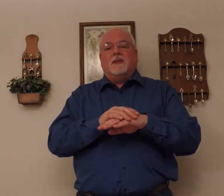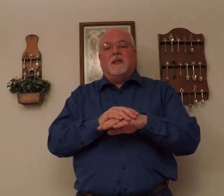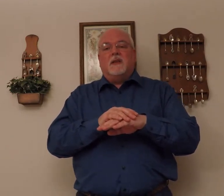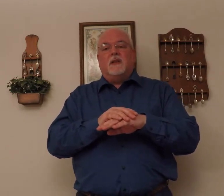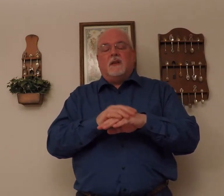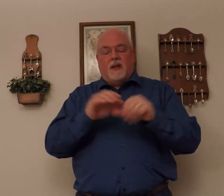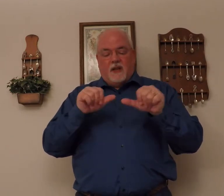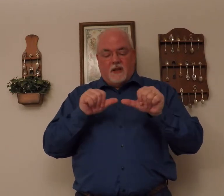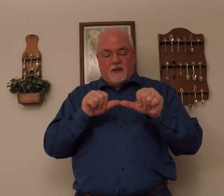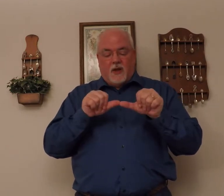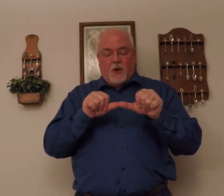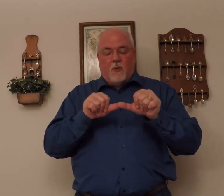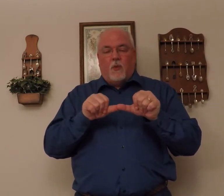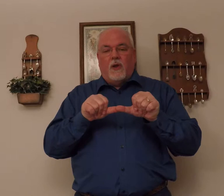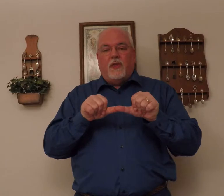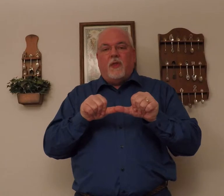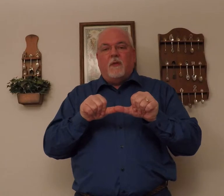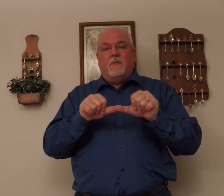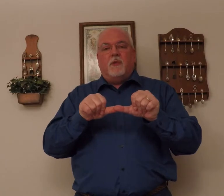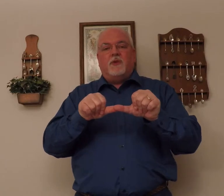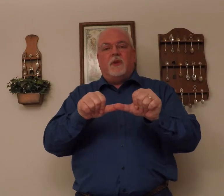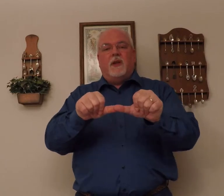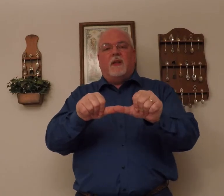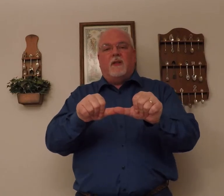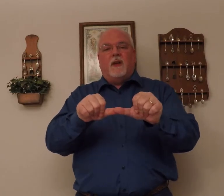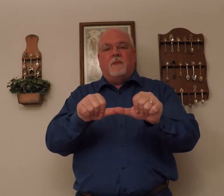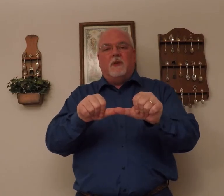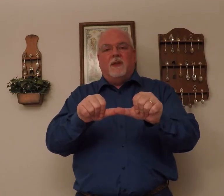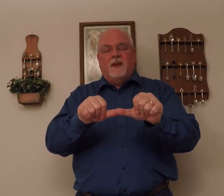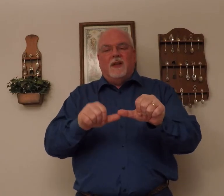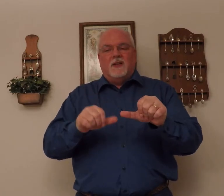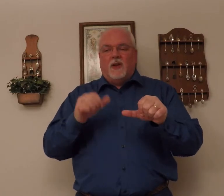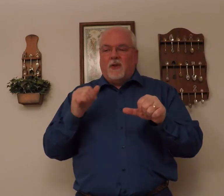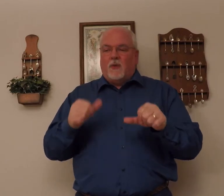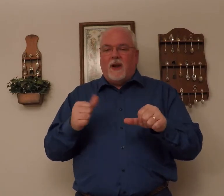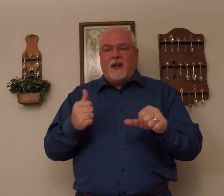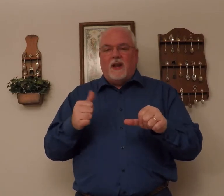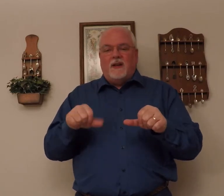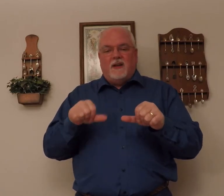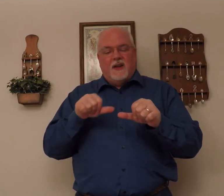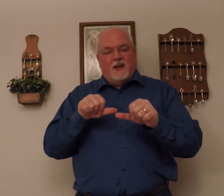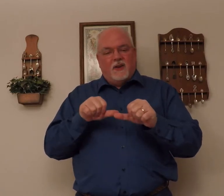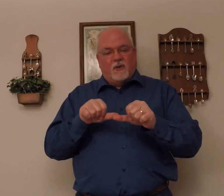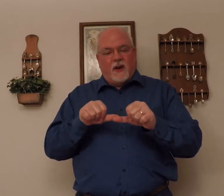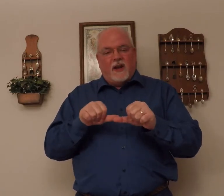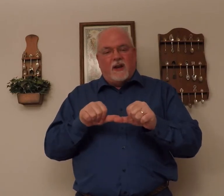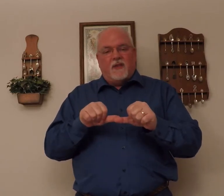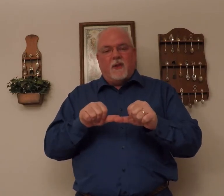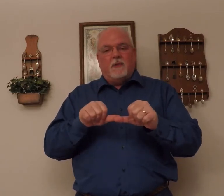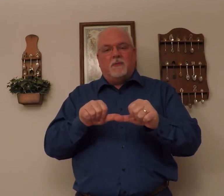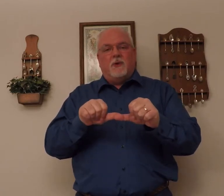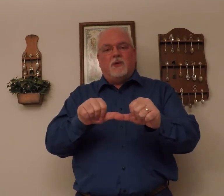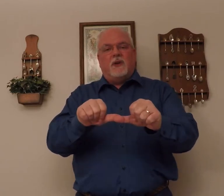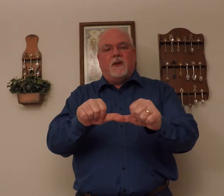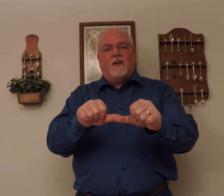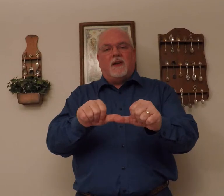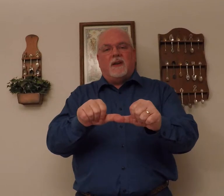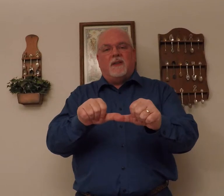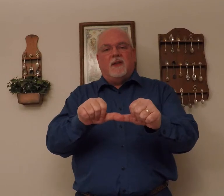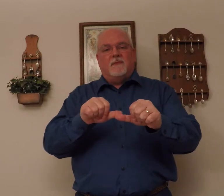Still. Is. One thumb pushing the other thumb. So if you're right handed. Your right hand thumb is pushing your left handed thumb.